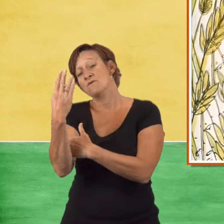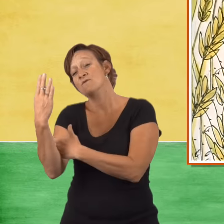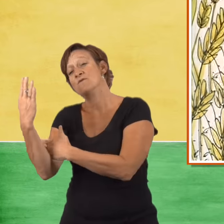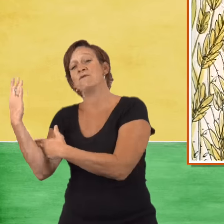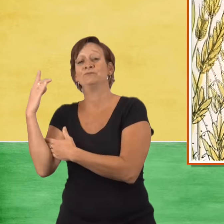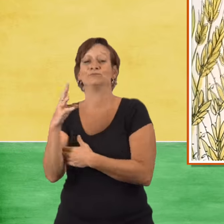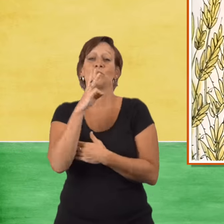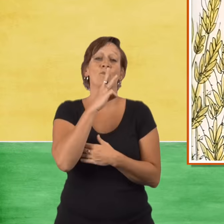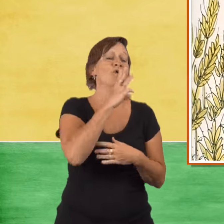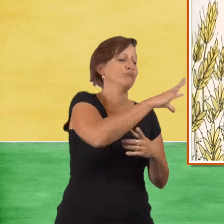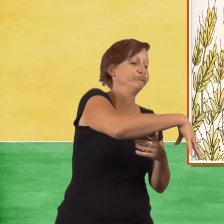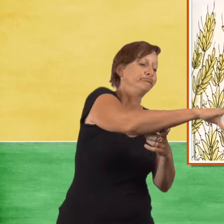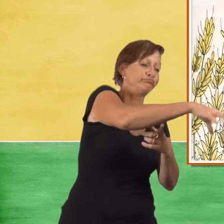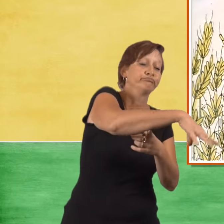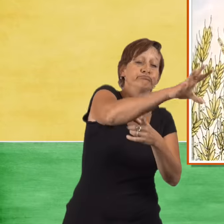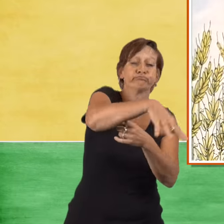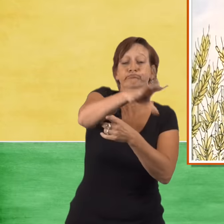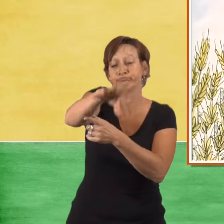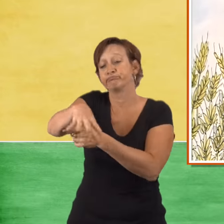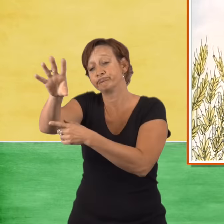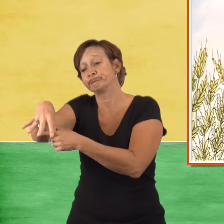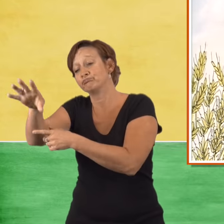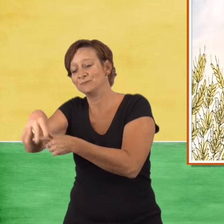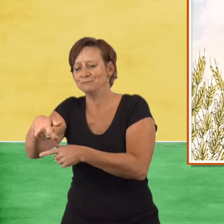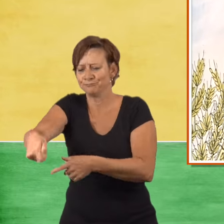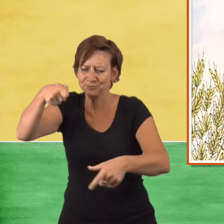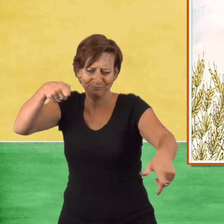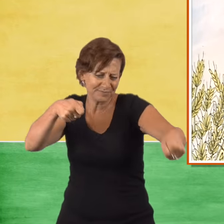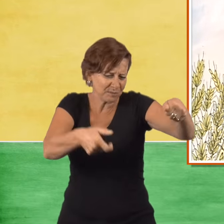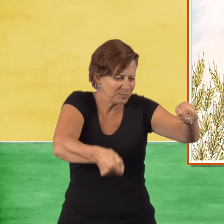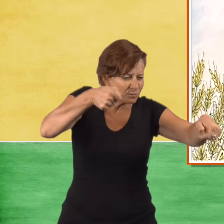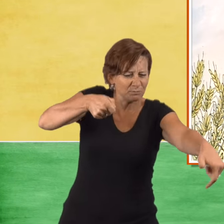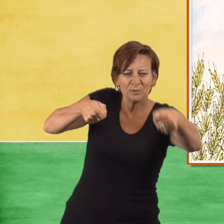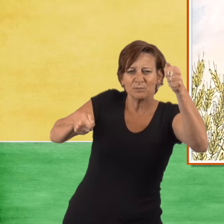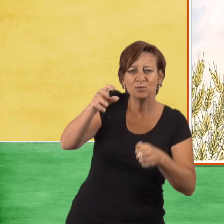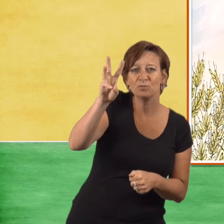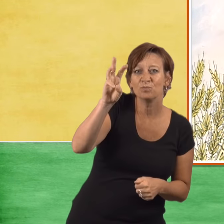Each morning, the little red hen watered the wheat and pulled the weeds.